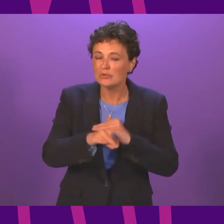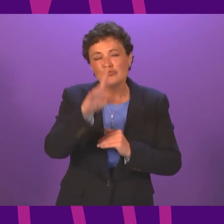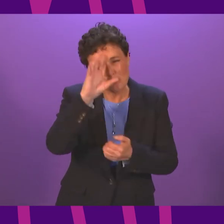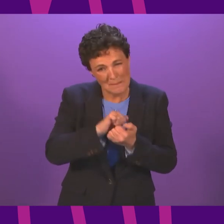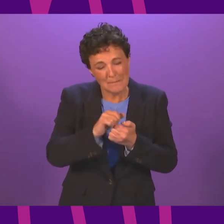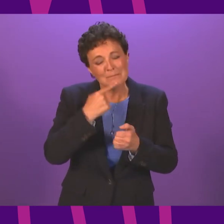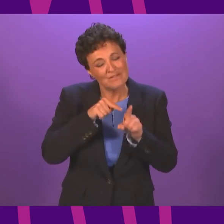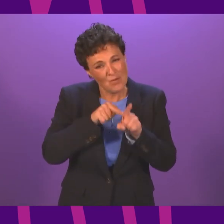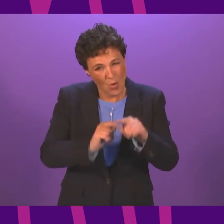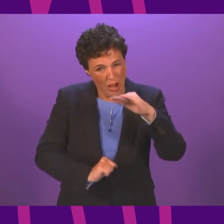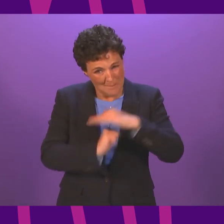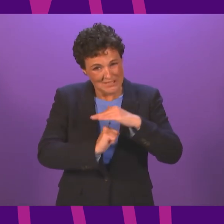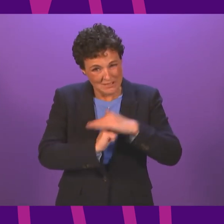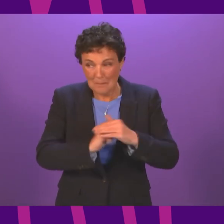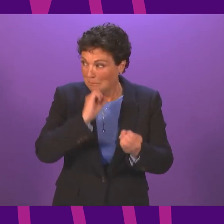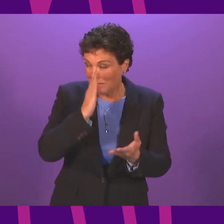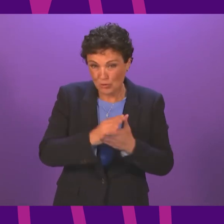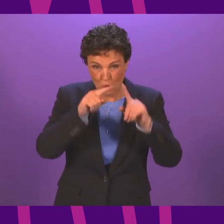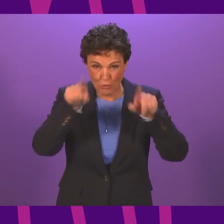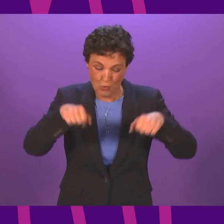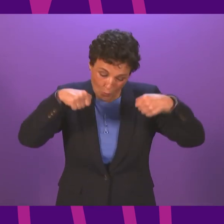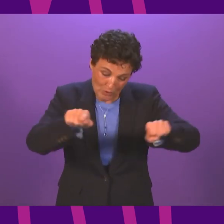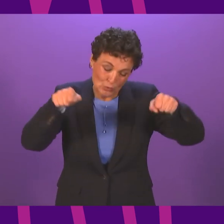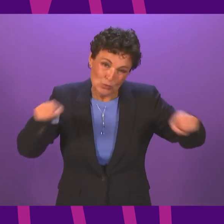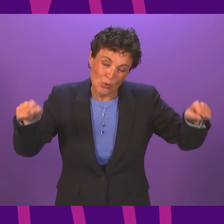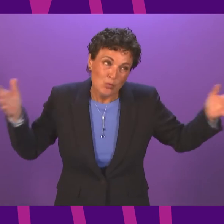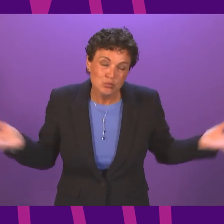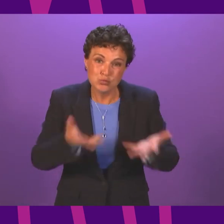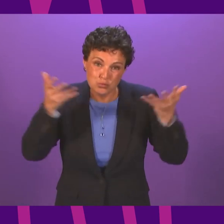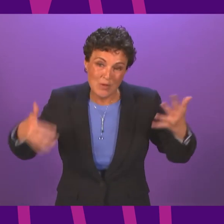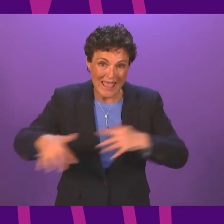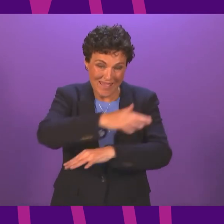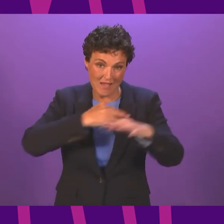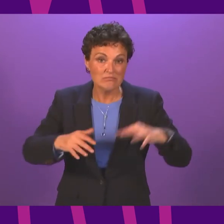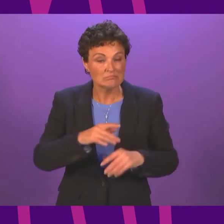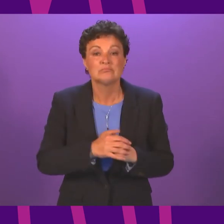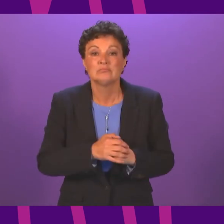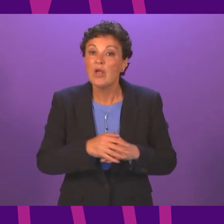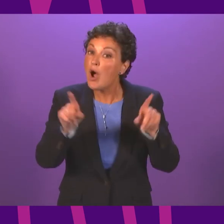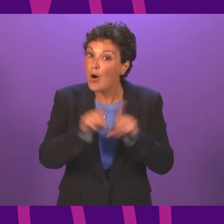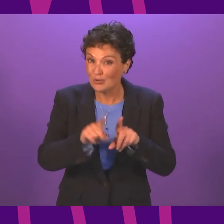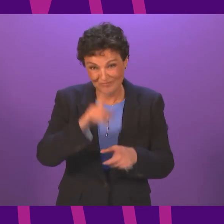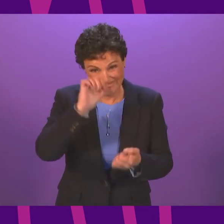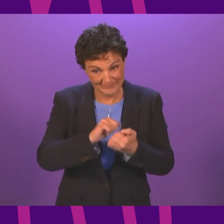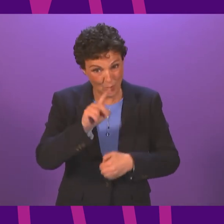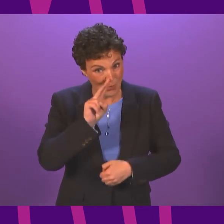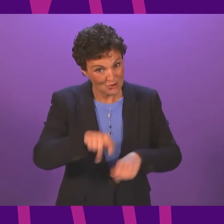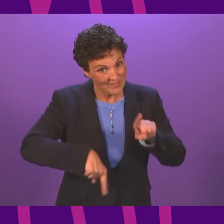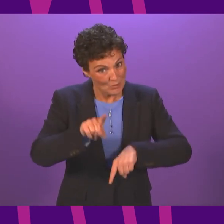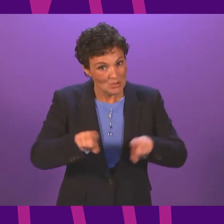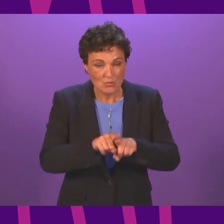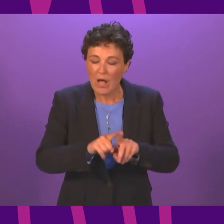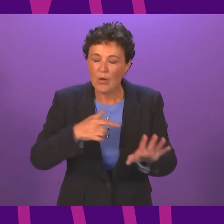limits for now and make sure the room is well ventilated. And that does apply when watching the football too.